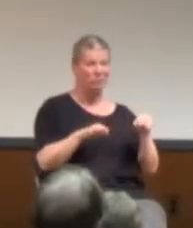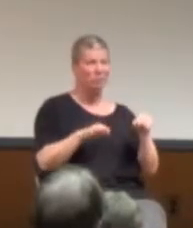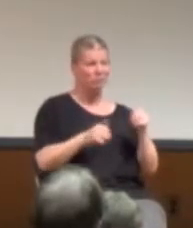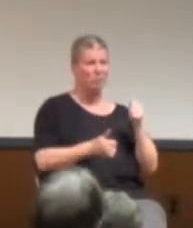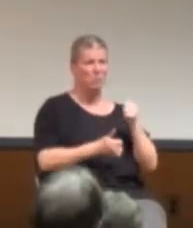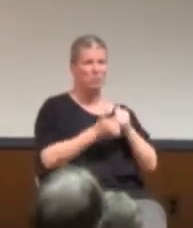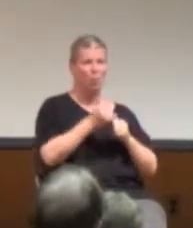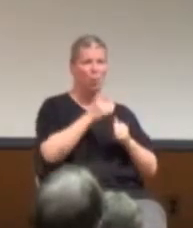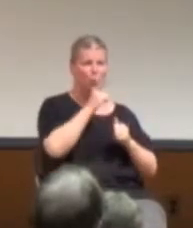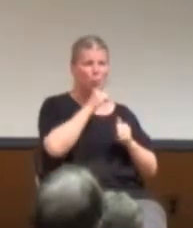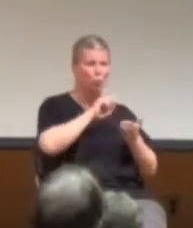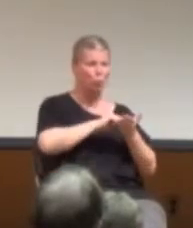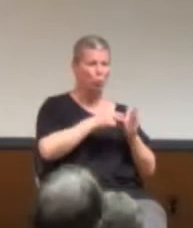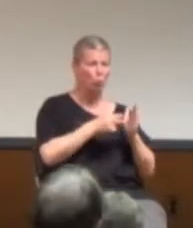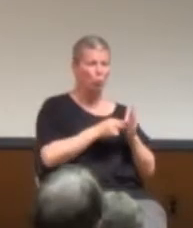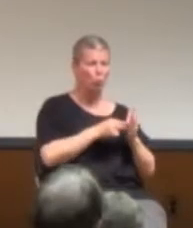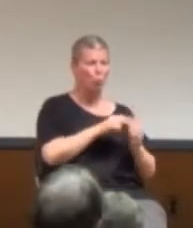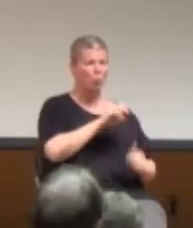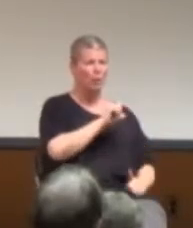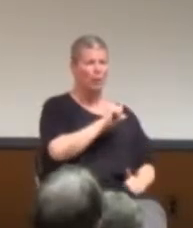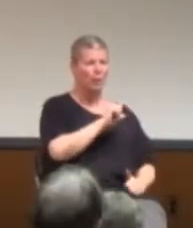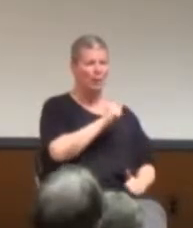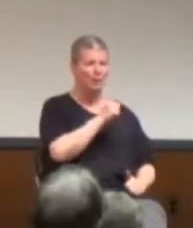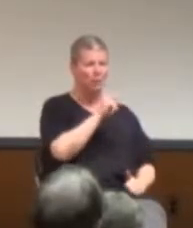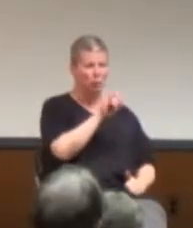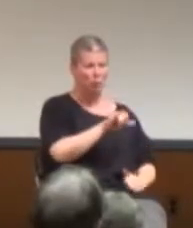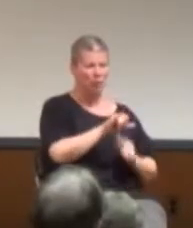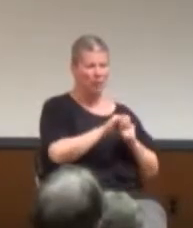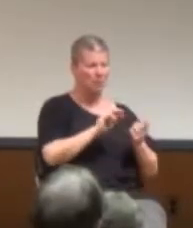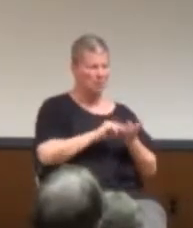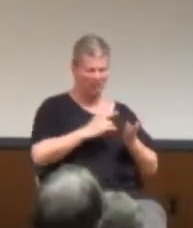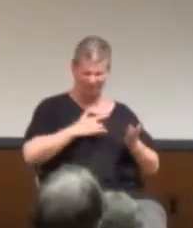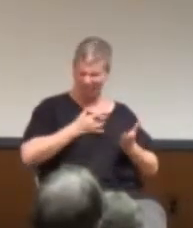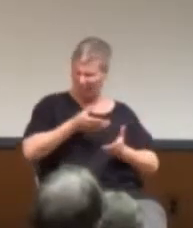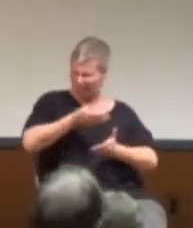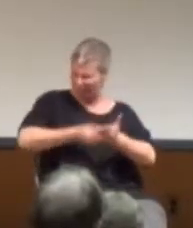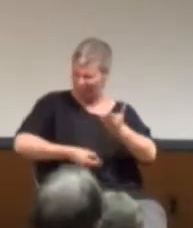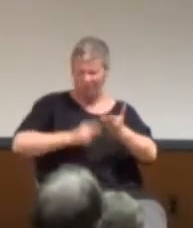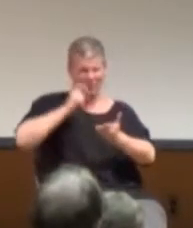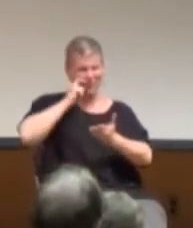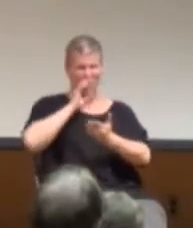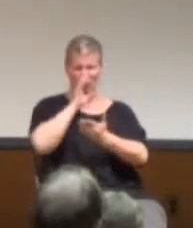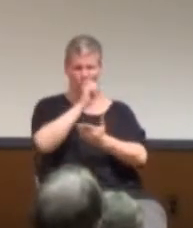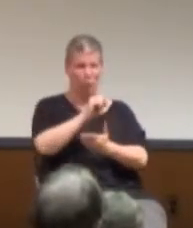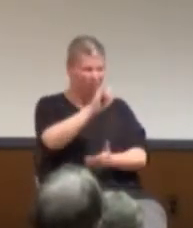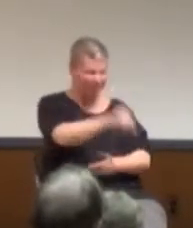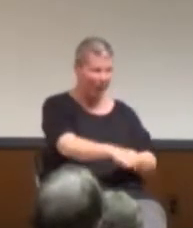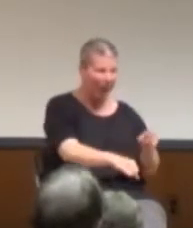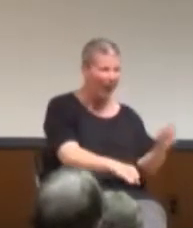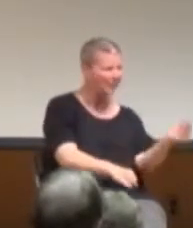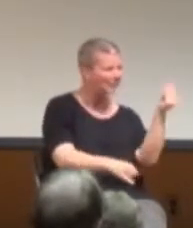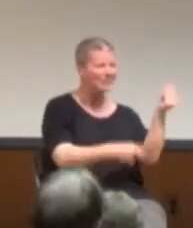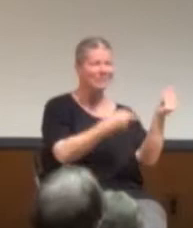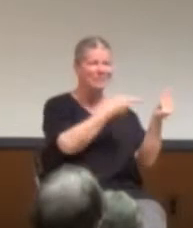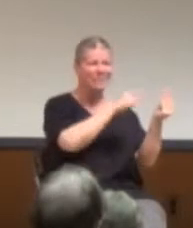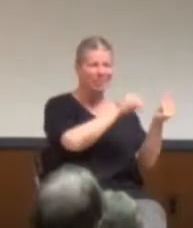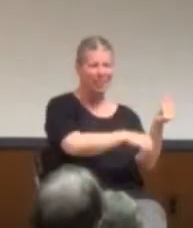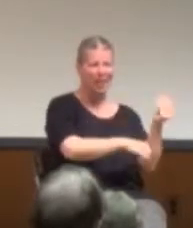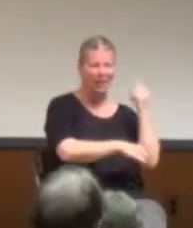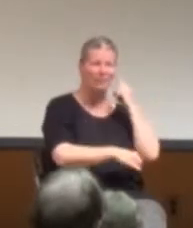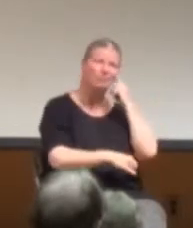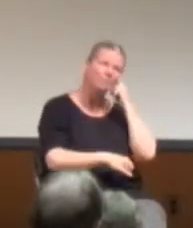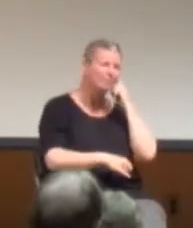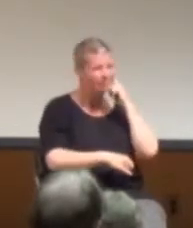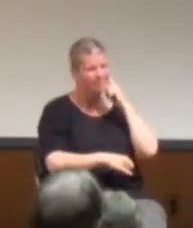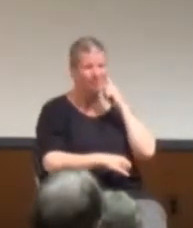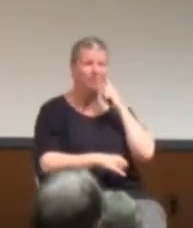as a lack of sexual attraction, and I even say, that's it! So that was a disingenuous way to frame